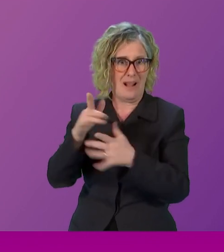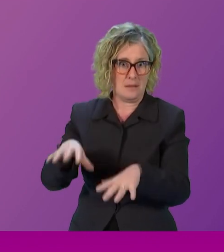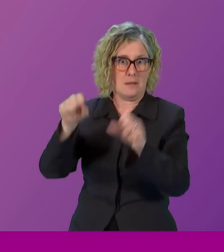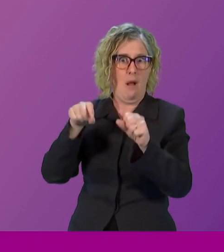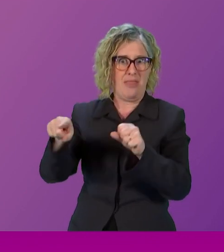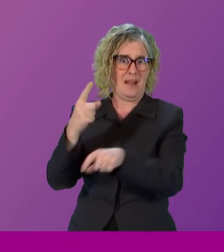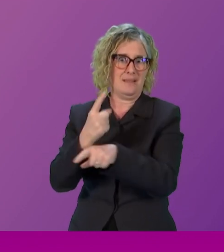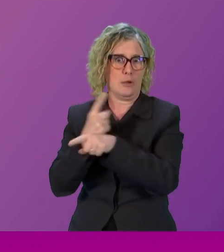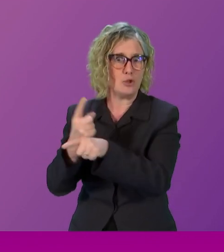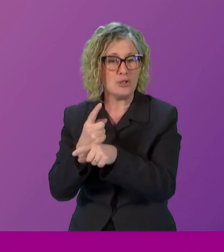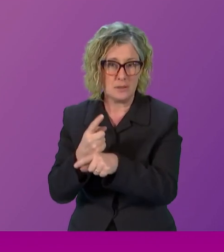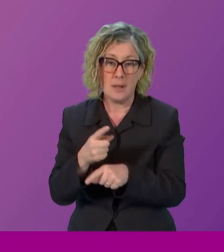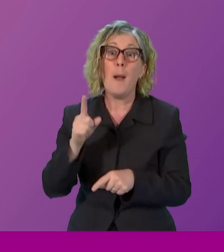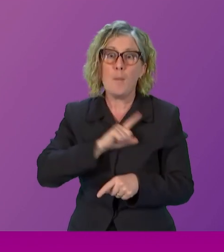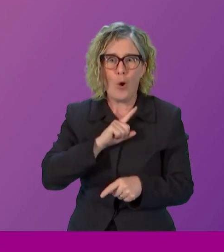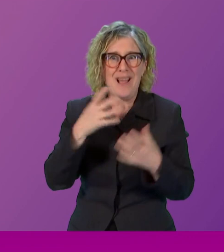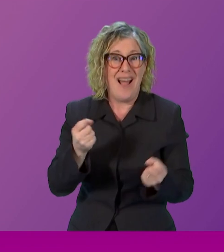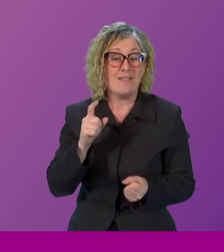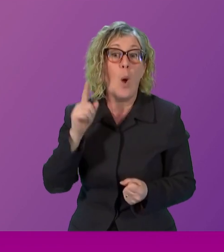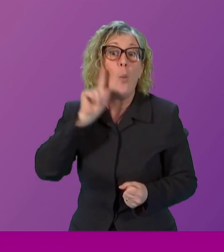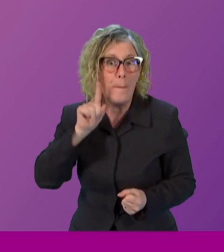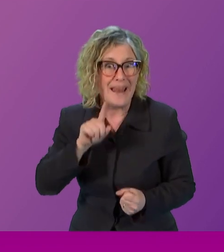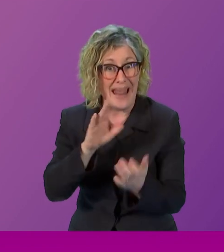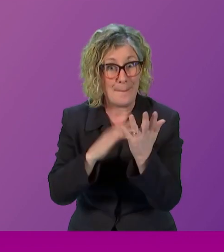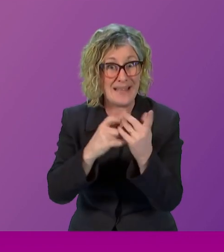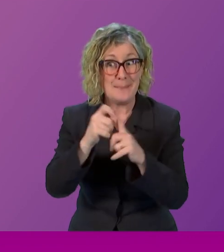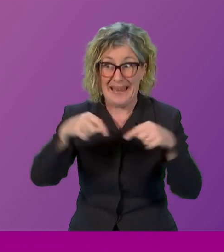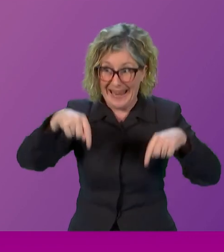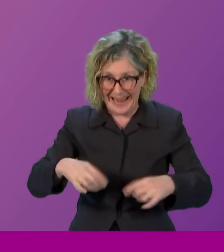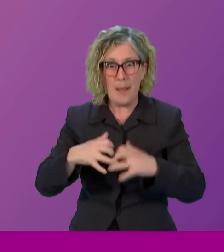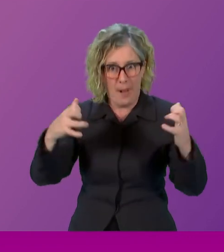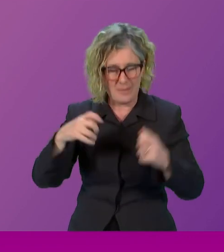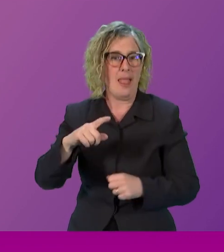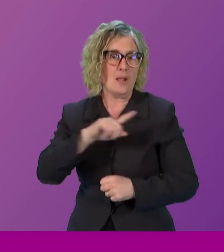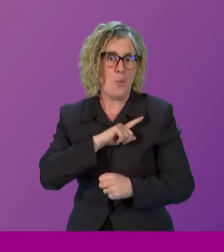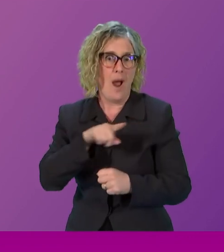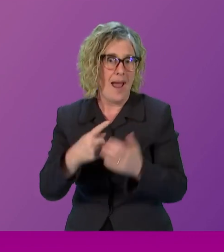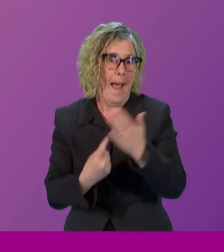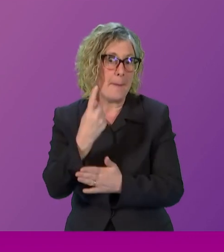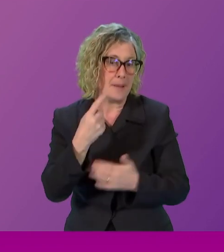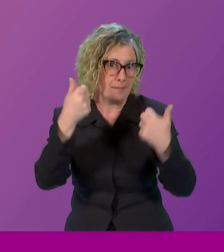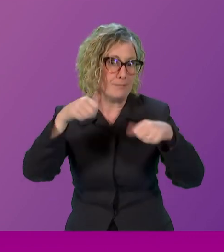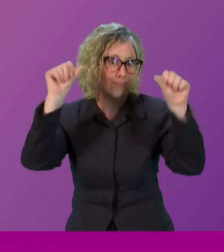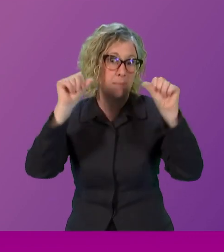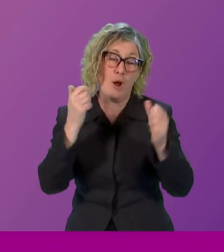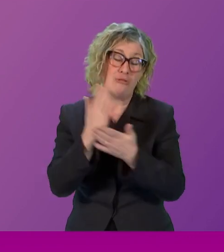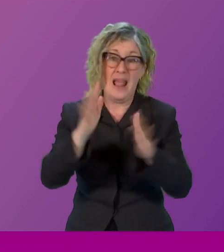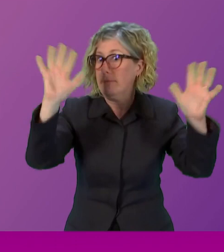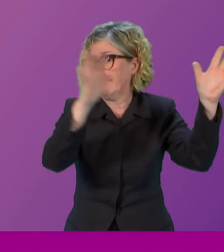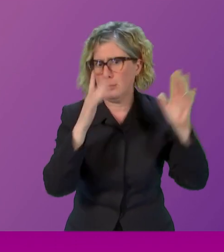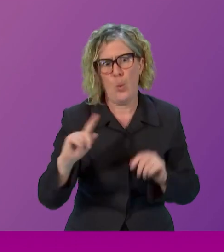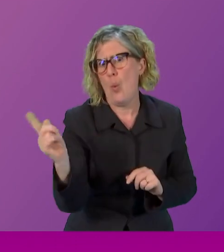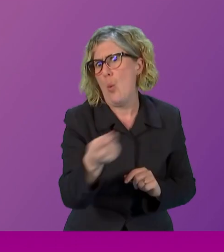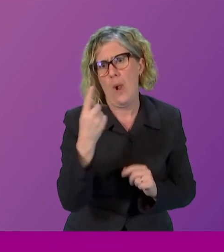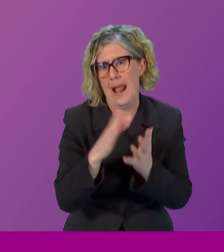women MSPs being here in the parliament that things like this do happen. So kudos to Monica, but well done every MSP for getting it through this